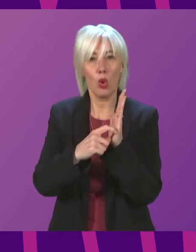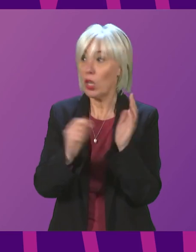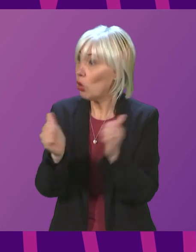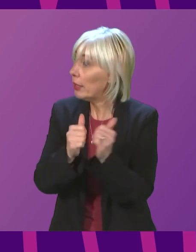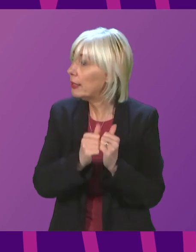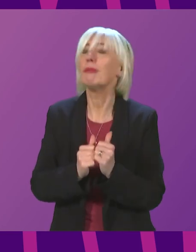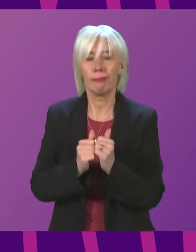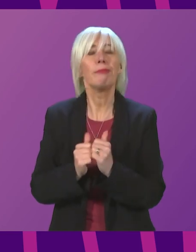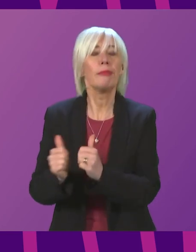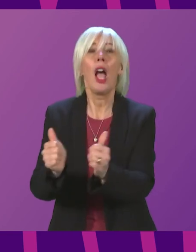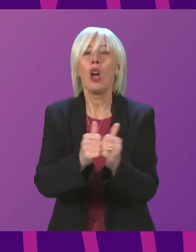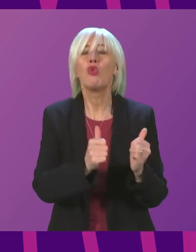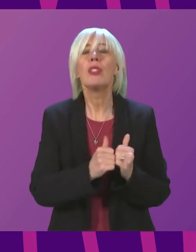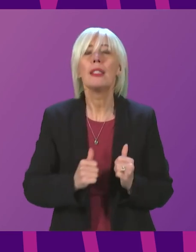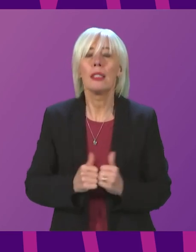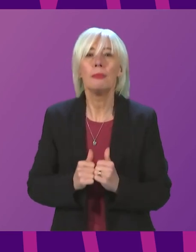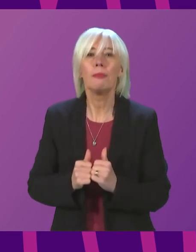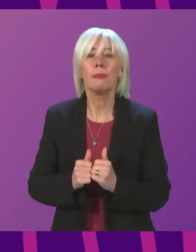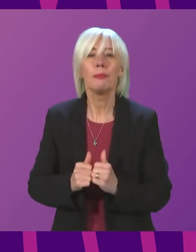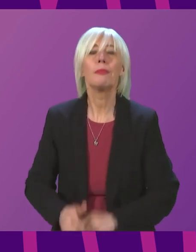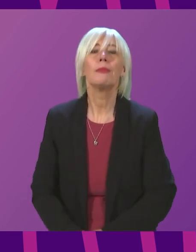Yes. The motion is therefore agreed. The next